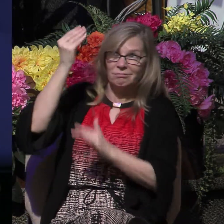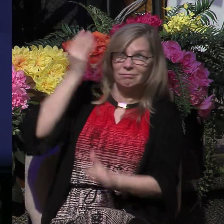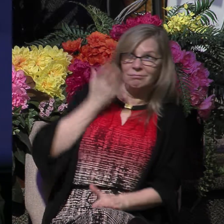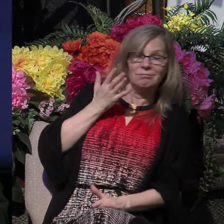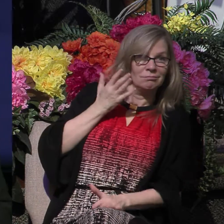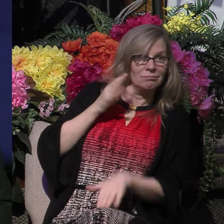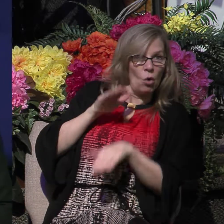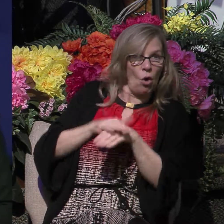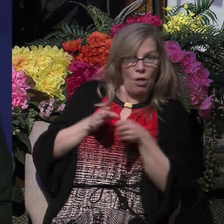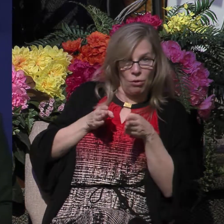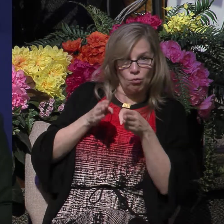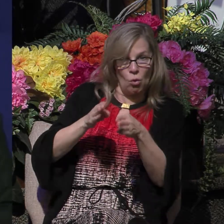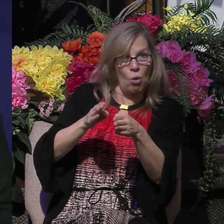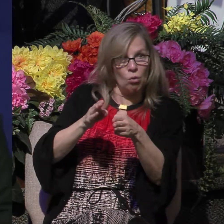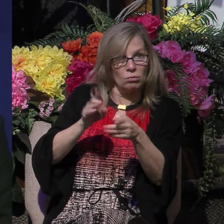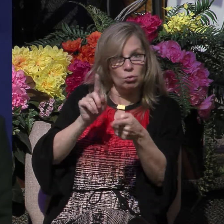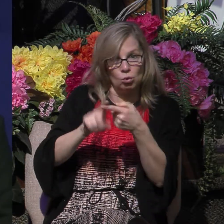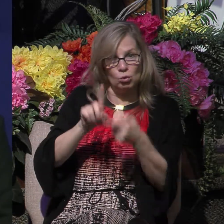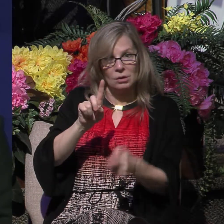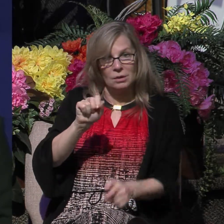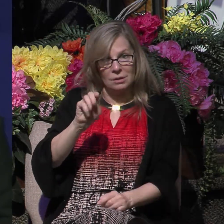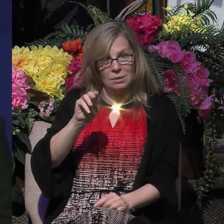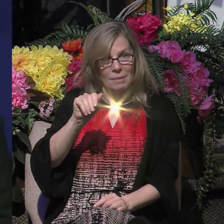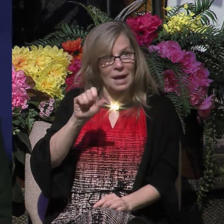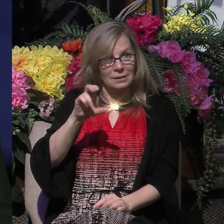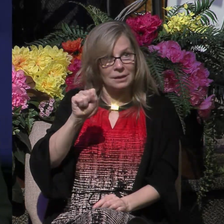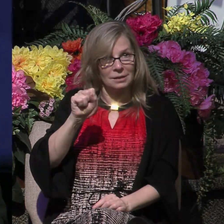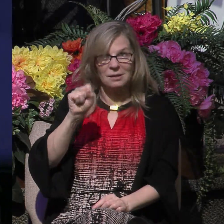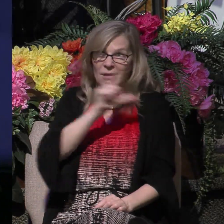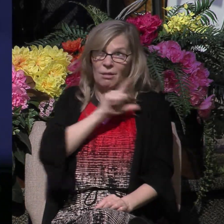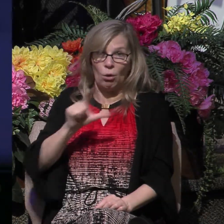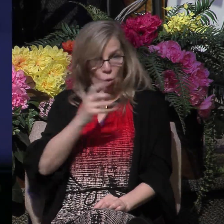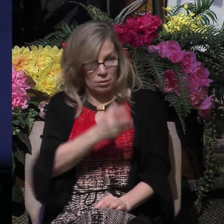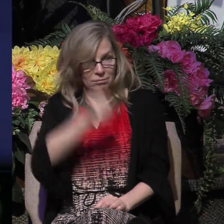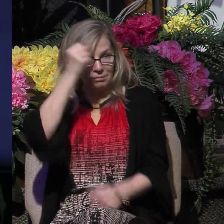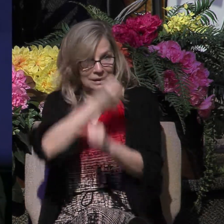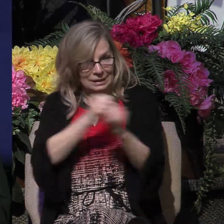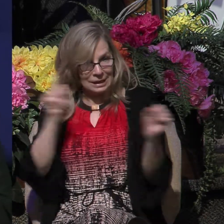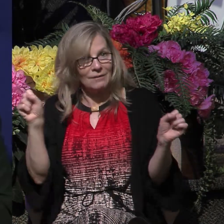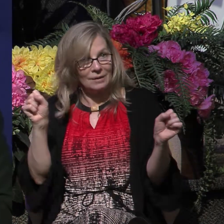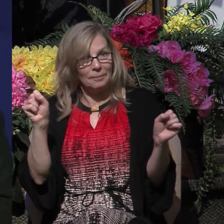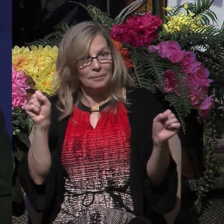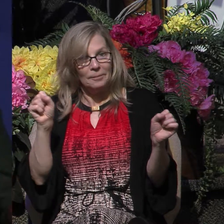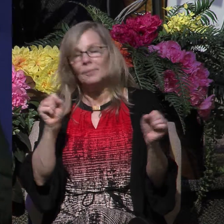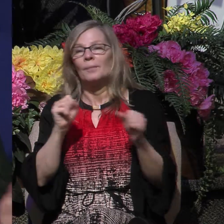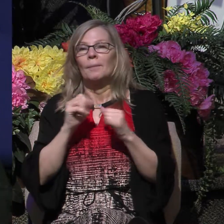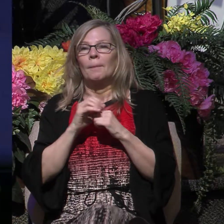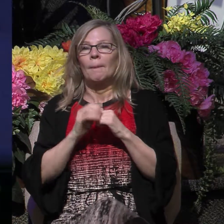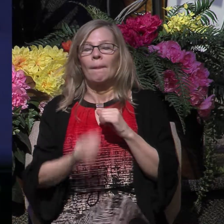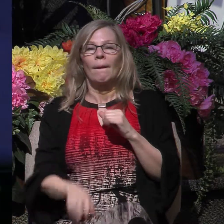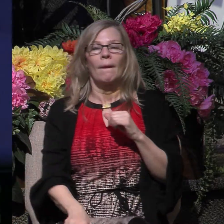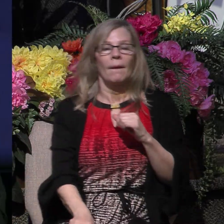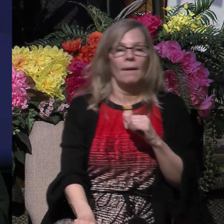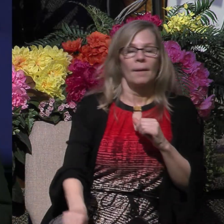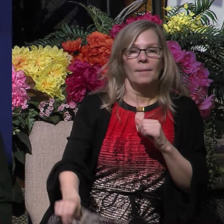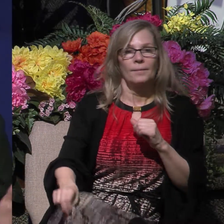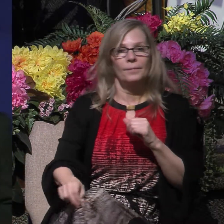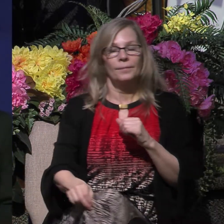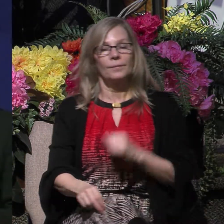him on the road to Damascus as he saved him and commissioned him. Rescuing you, as Jesus' words to Paul, rescuing